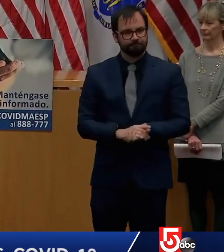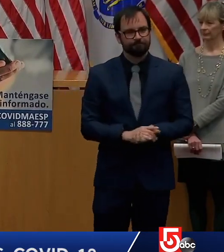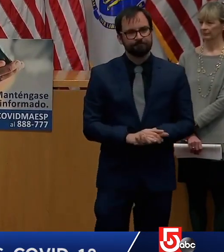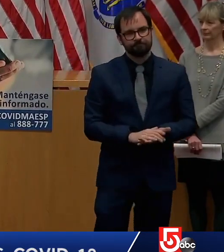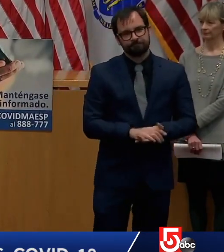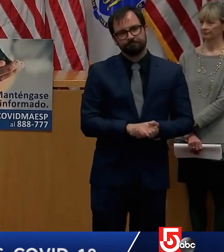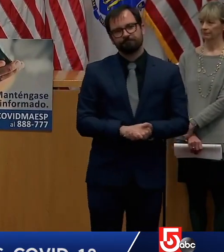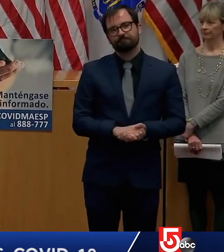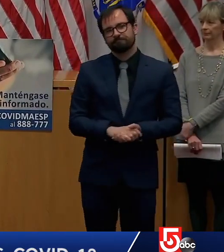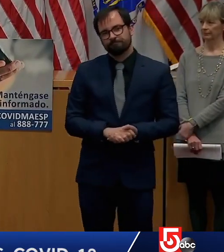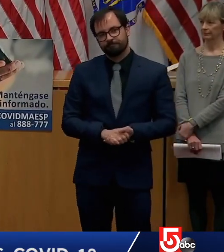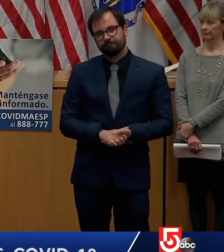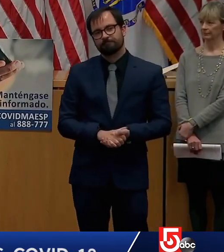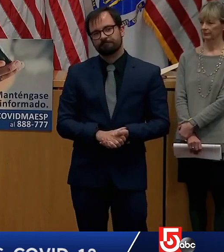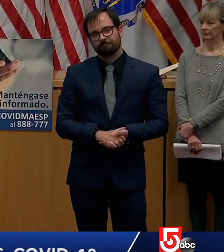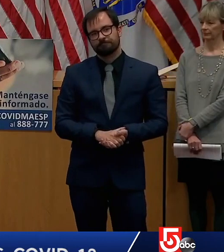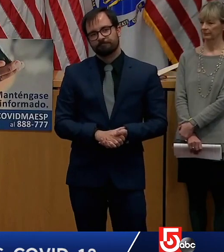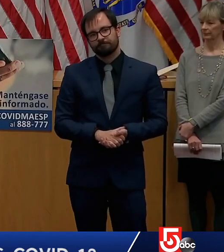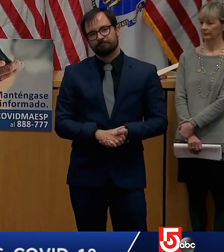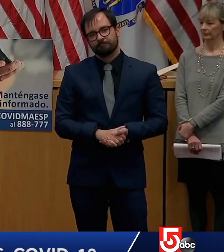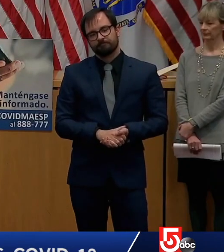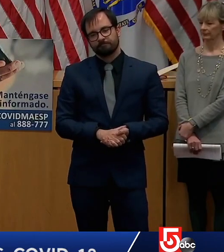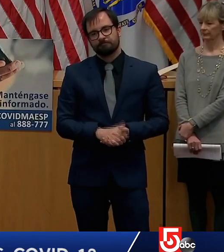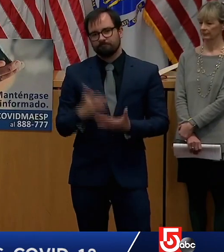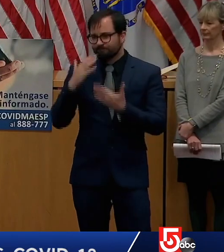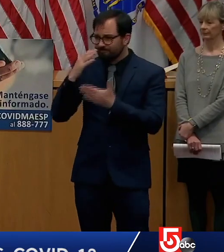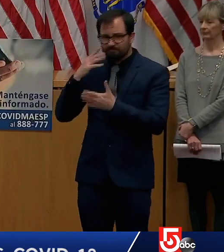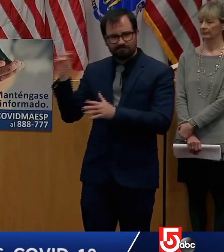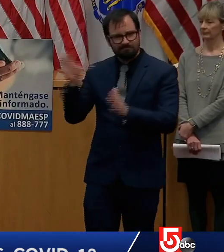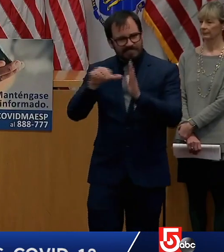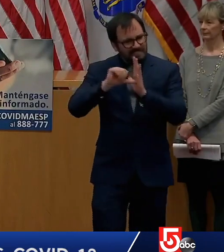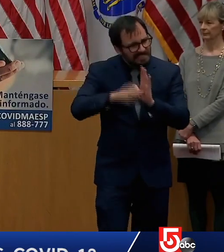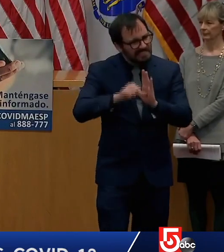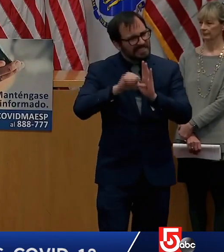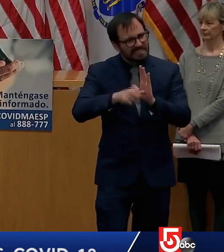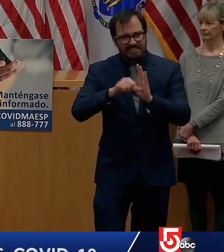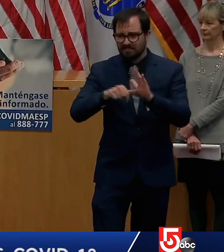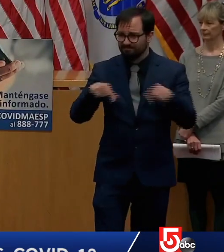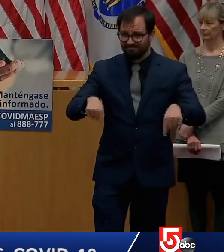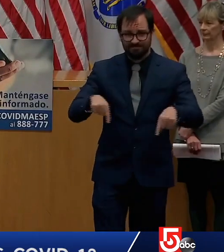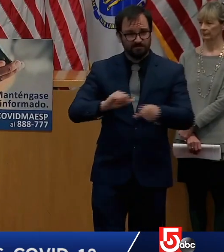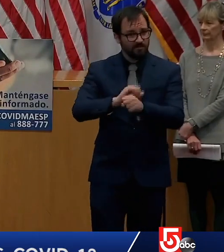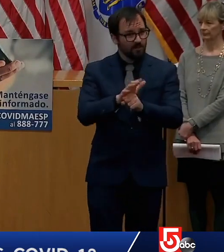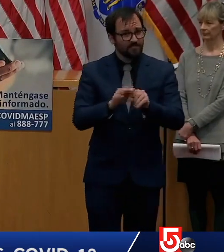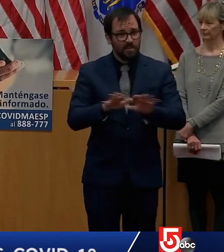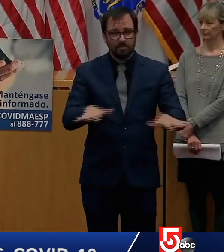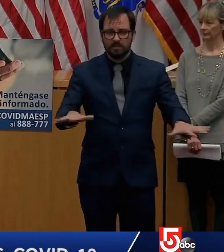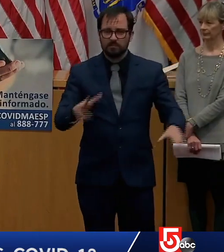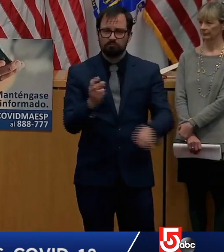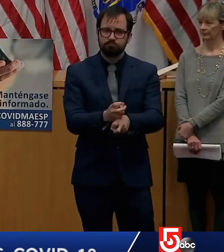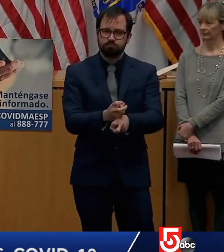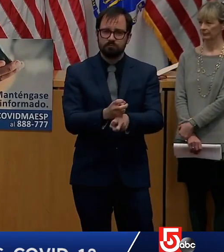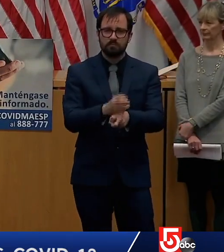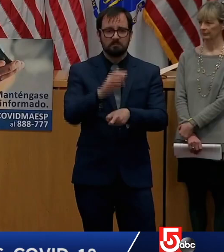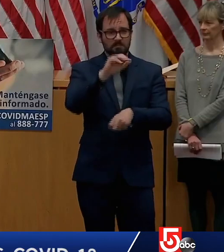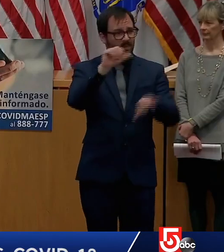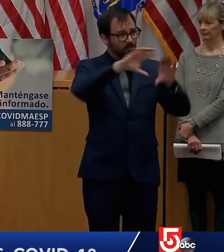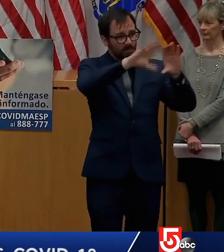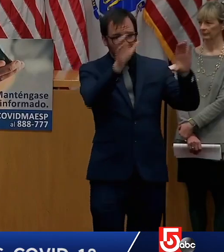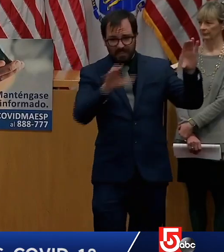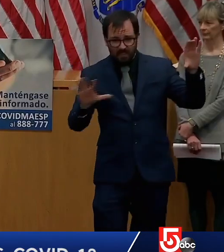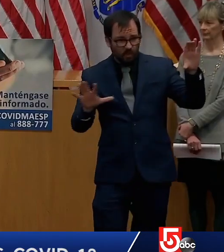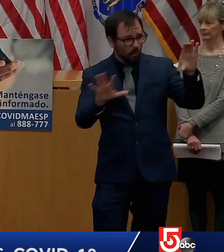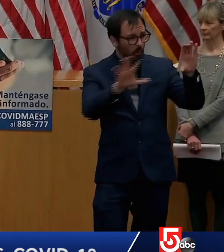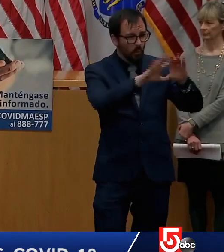recognition that this is difficult for so many here in our commonwealth and today is another tough day